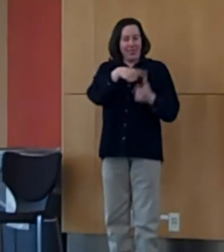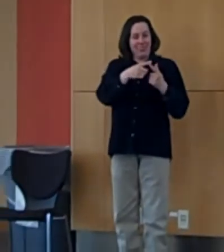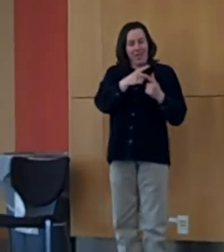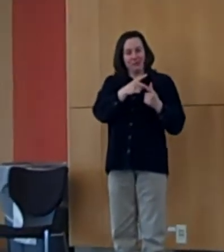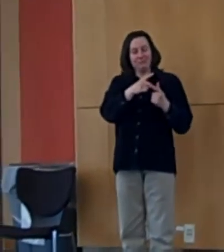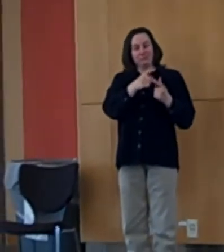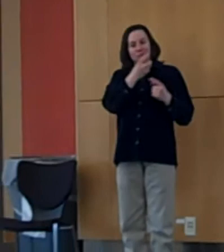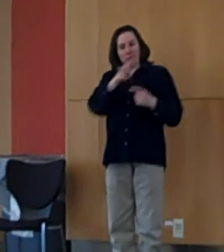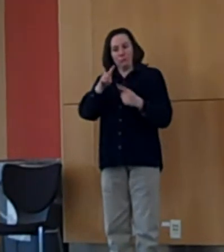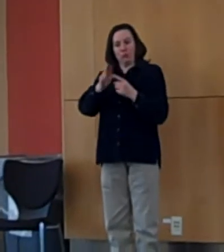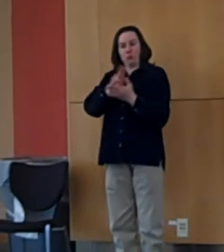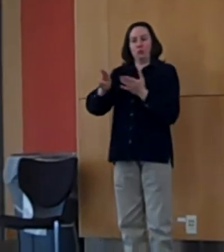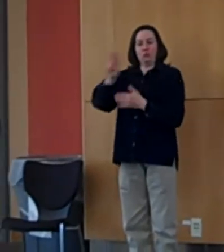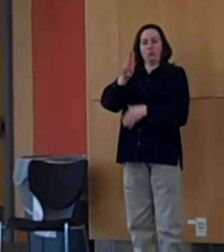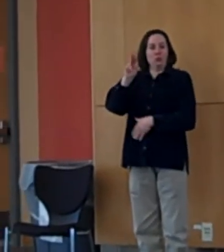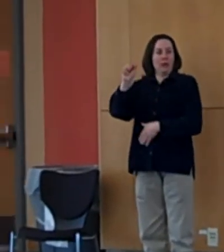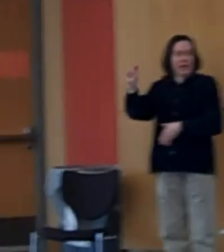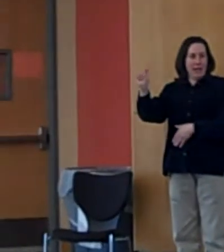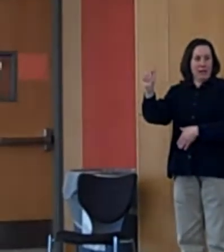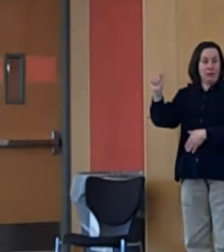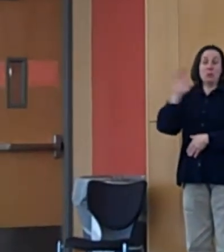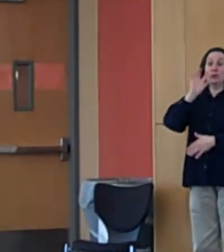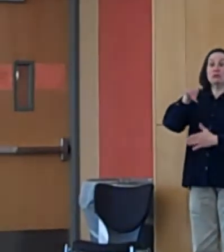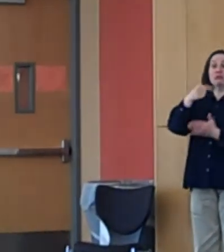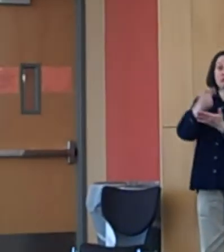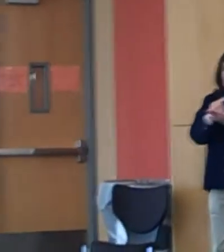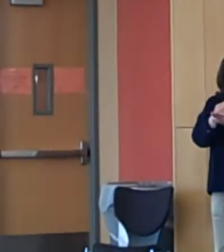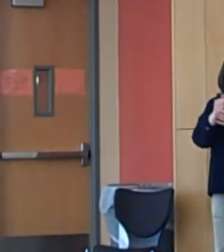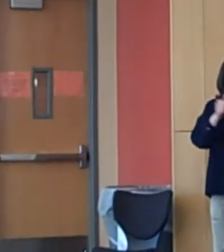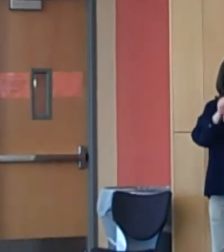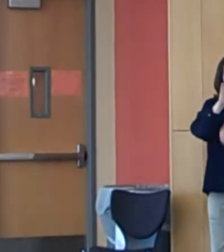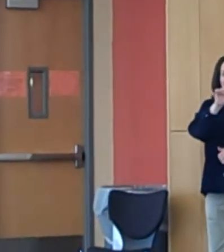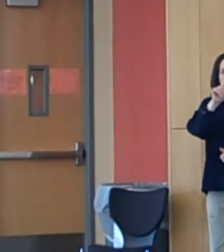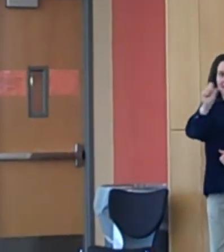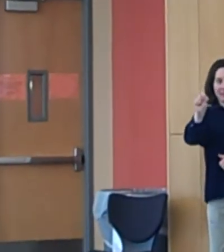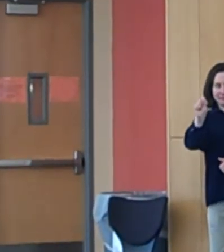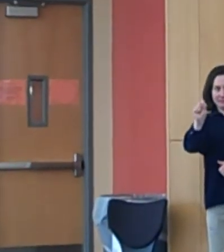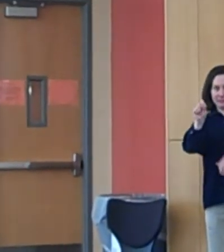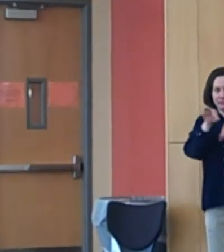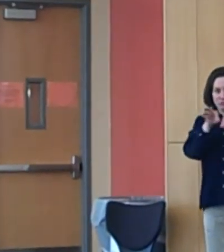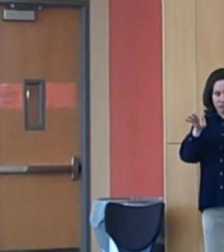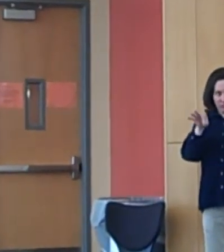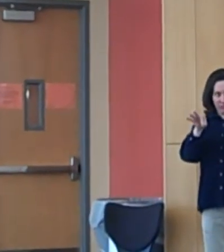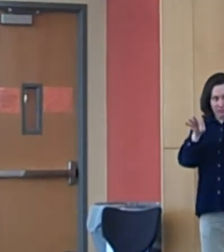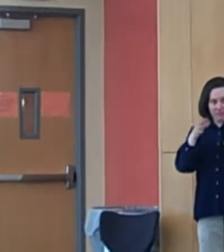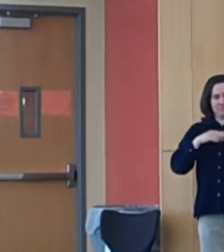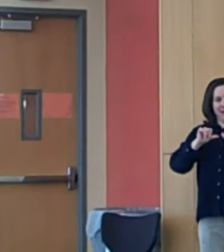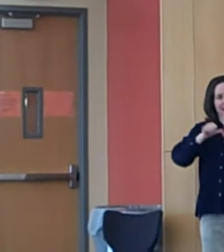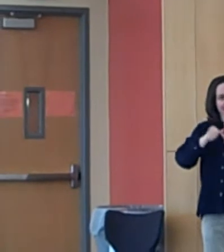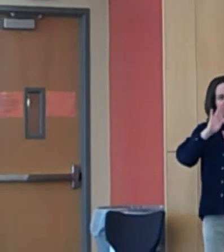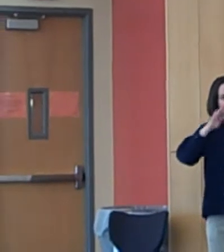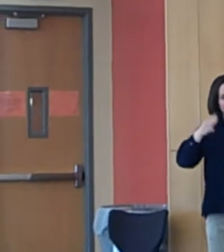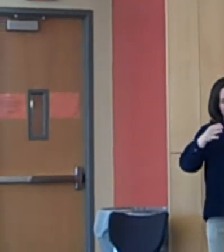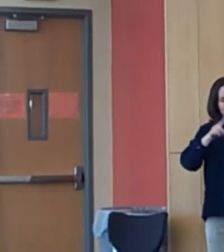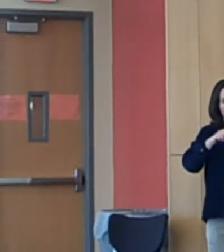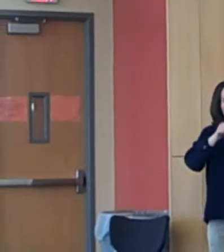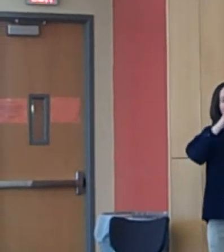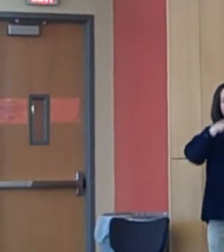graduating this spring with a Bachelor of Liberal Studies degree with a primary concentration of women's studies and a